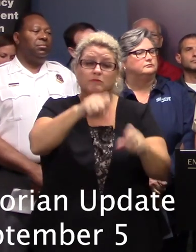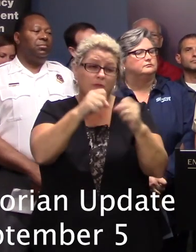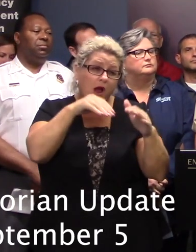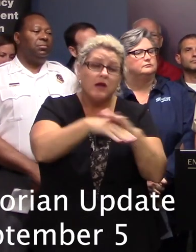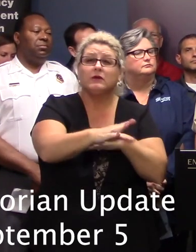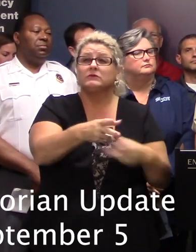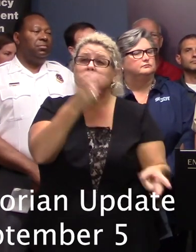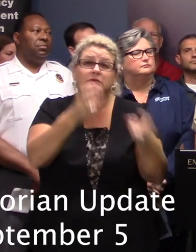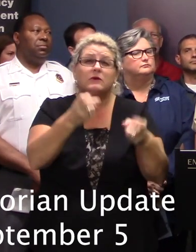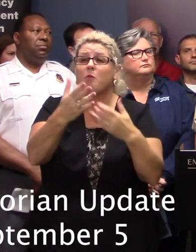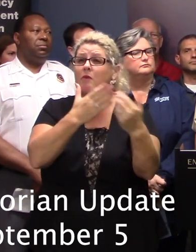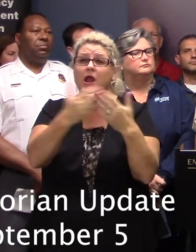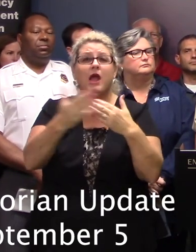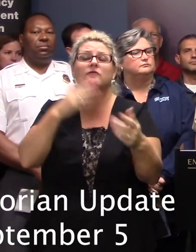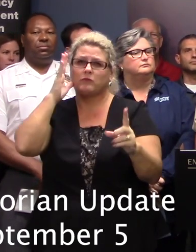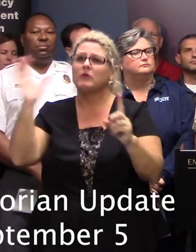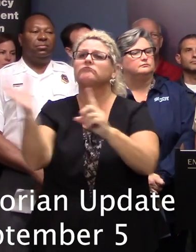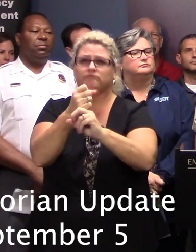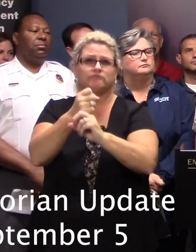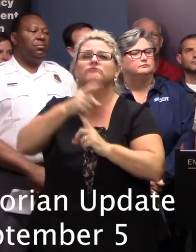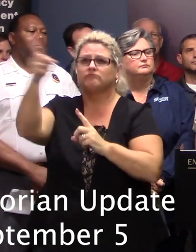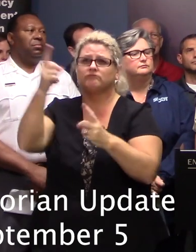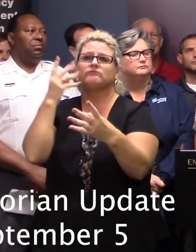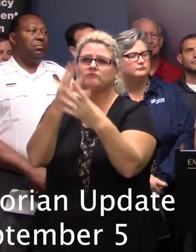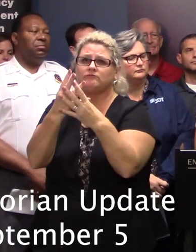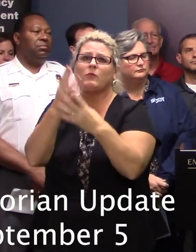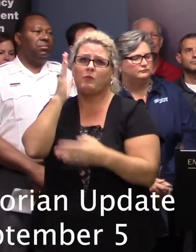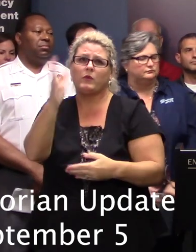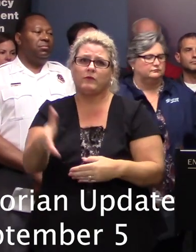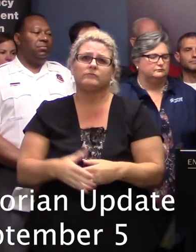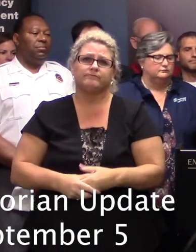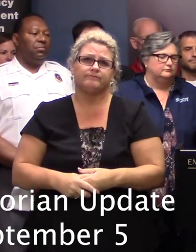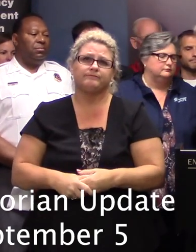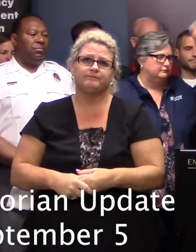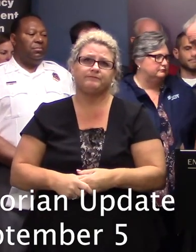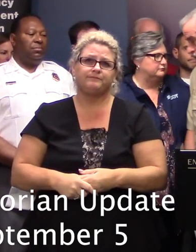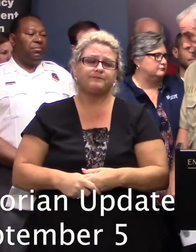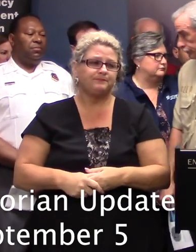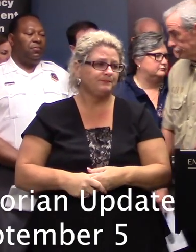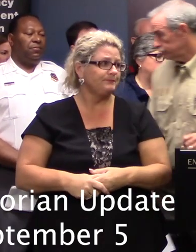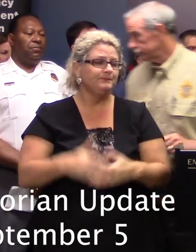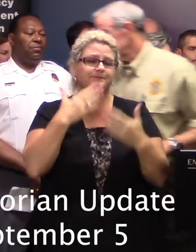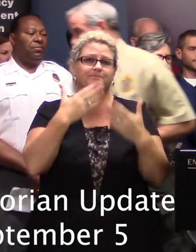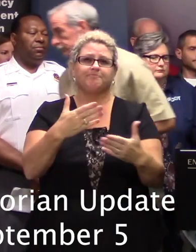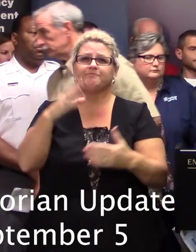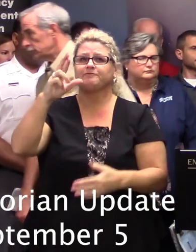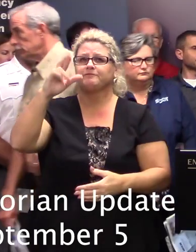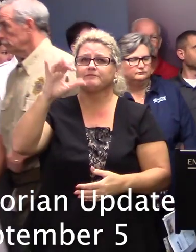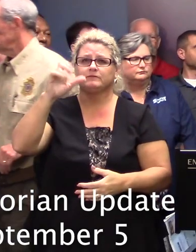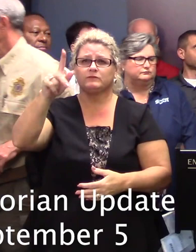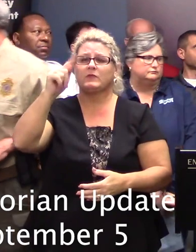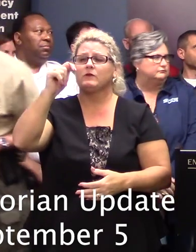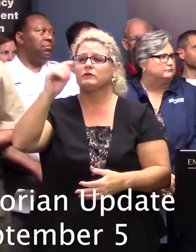that you shouldn't be doing, you will be arrested, and you will go to jail. Thank you. Thank you very much. Dr. Rick Toomey, Director